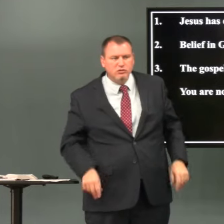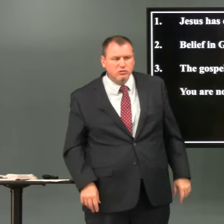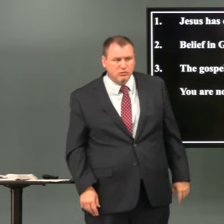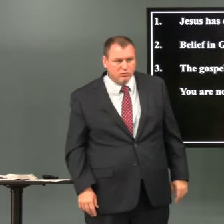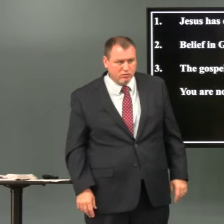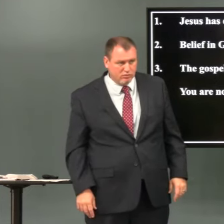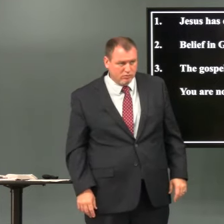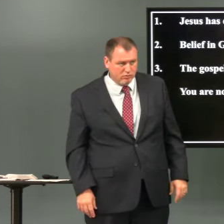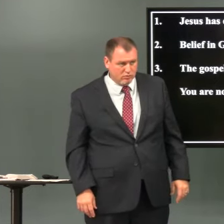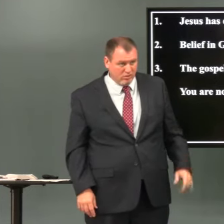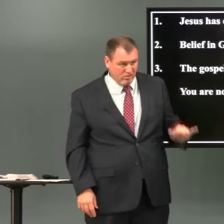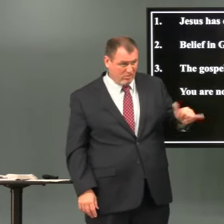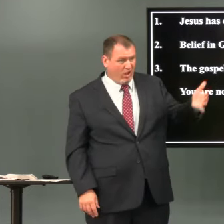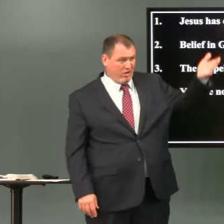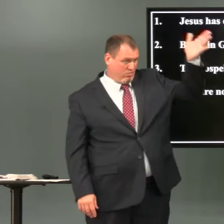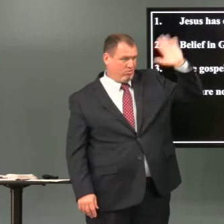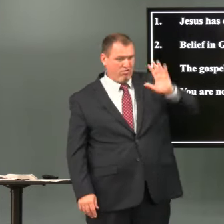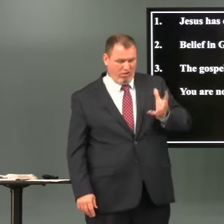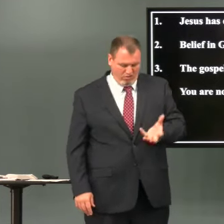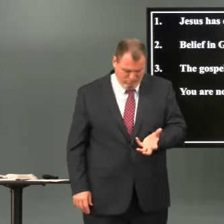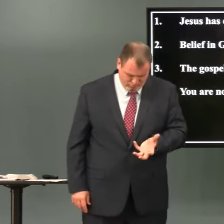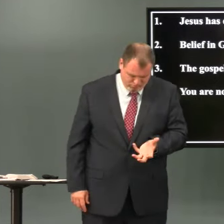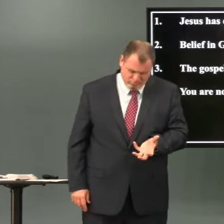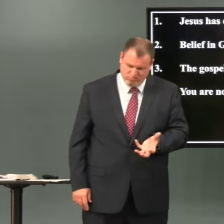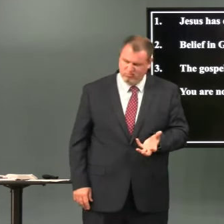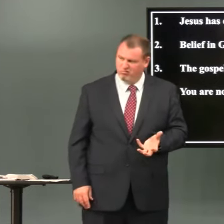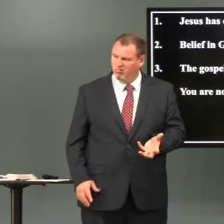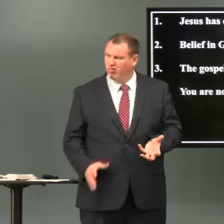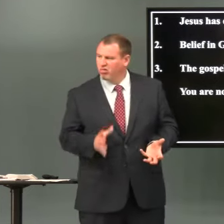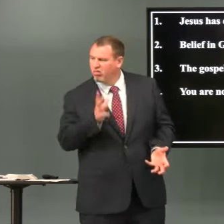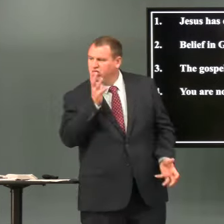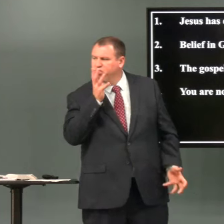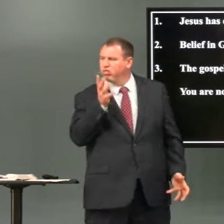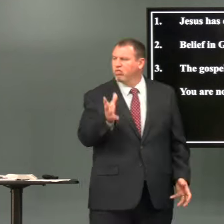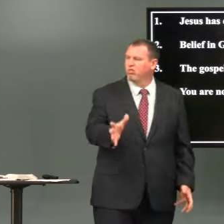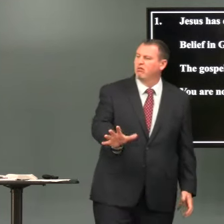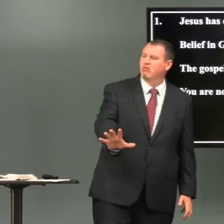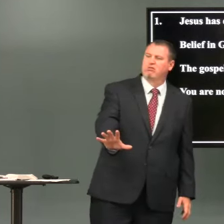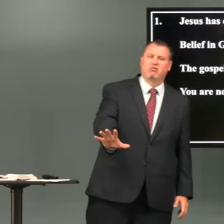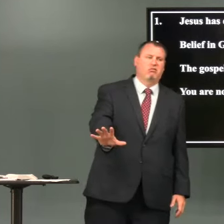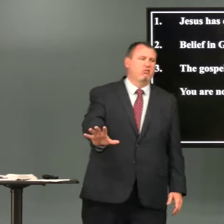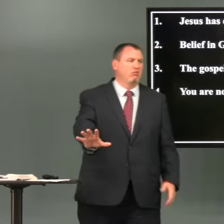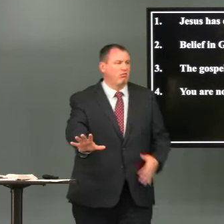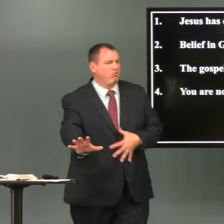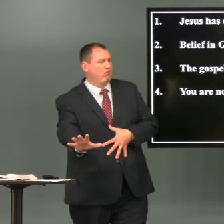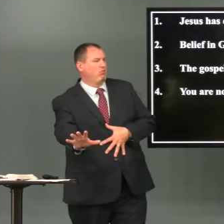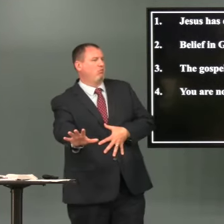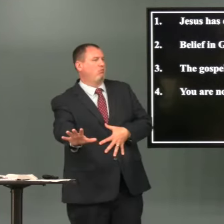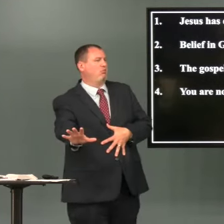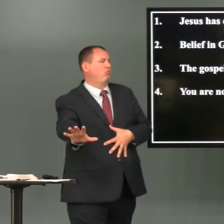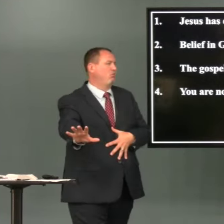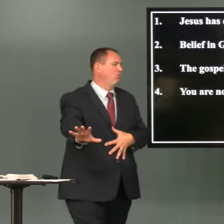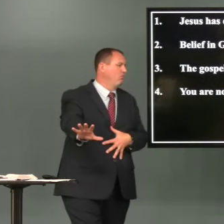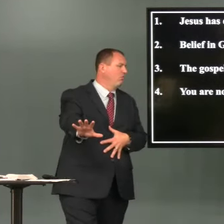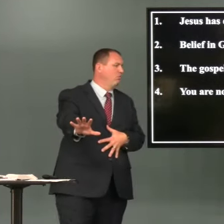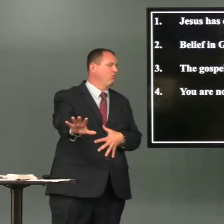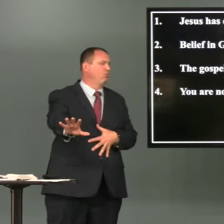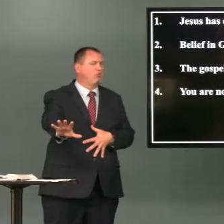it's more like a dirty diaper to the Lord God God looks at that and says ugh no thanks this is disgusting